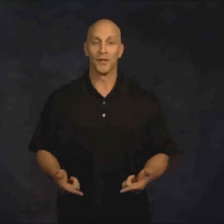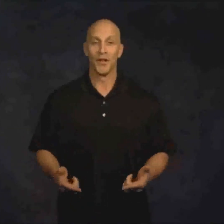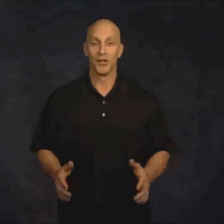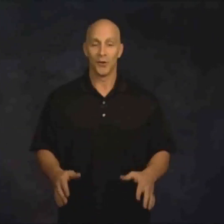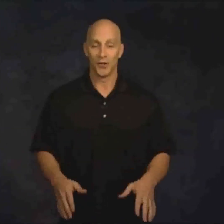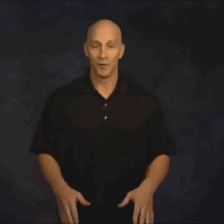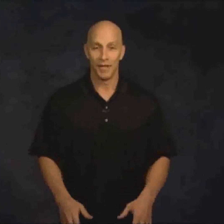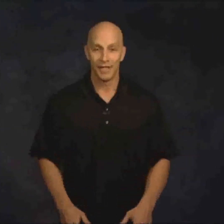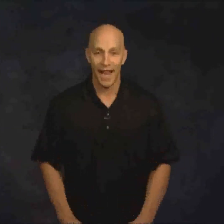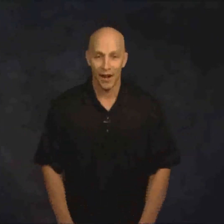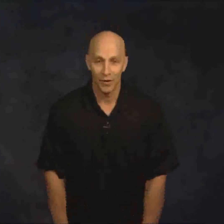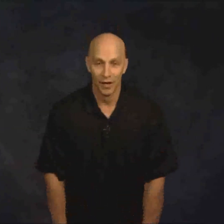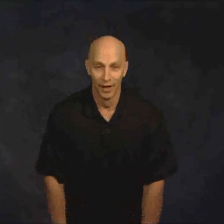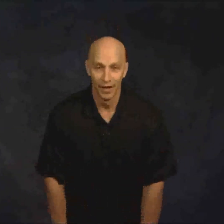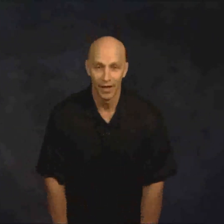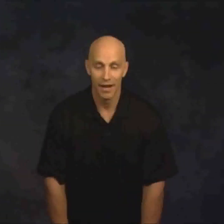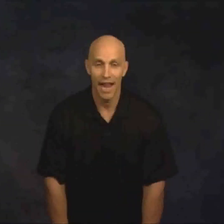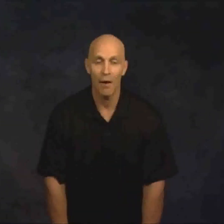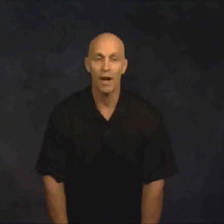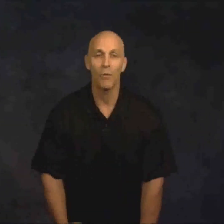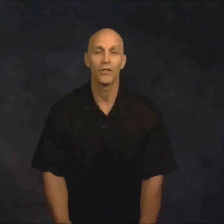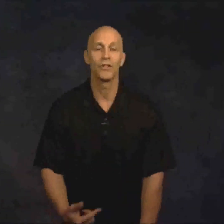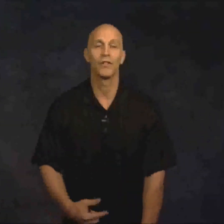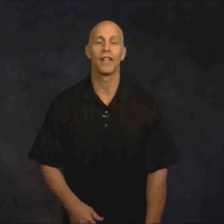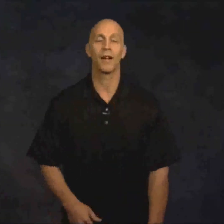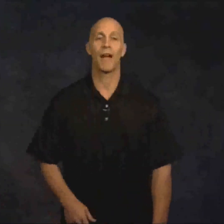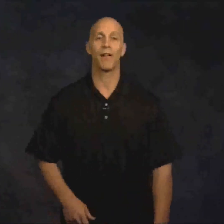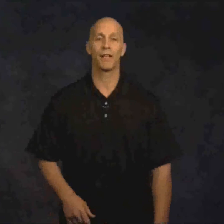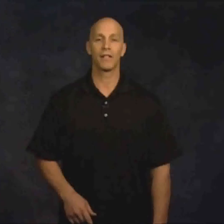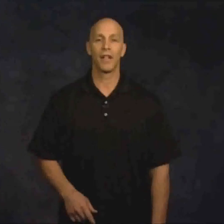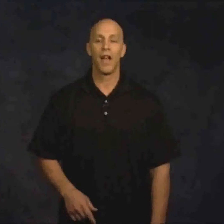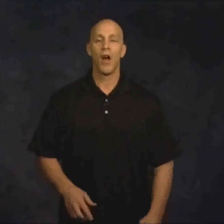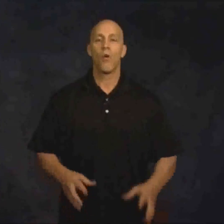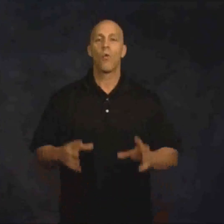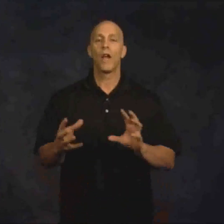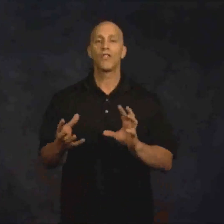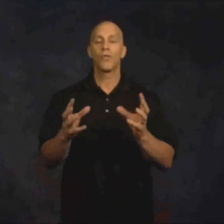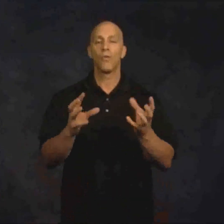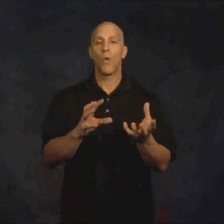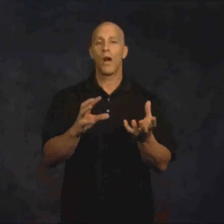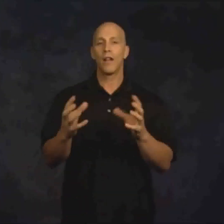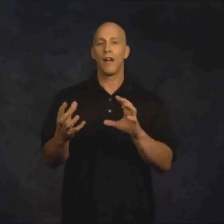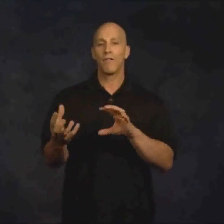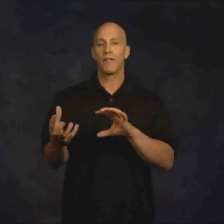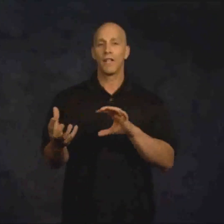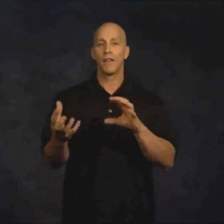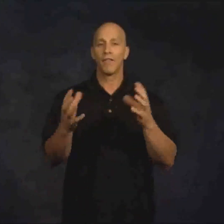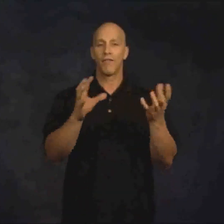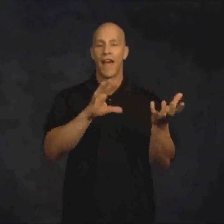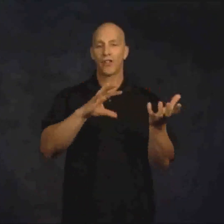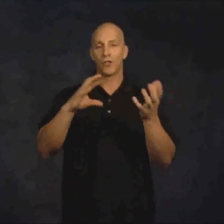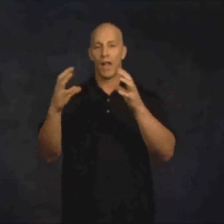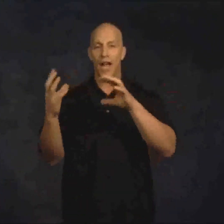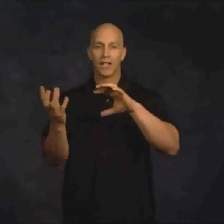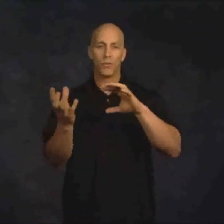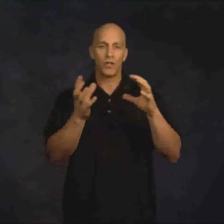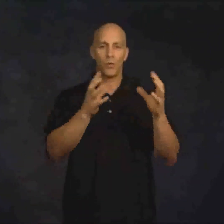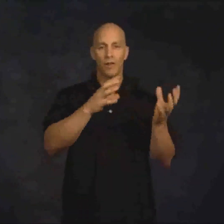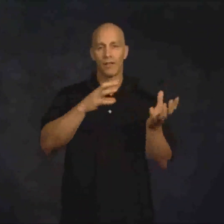If you bend down, now what I want you to think about is which one of the fascial lines, which one of the